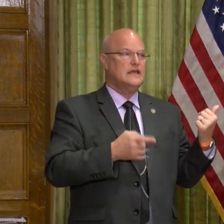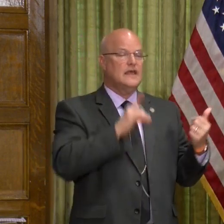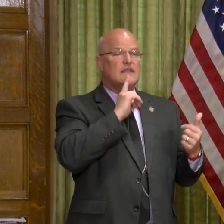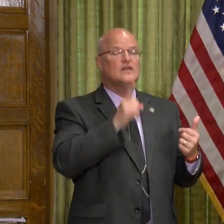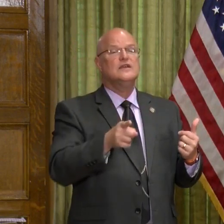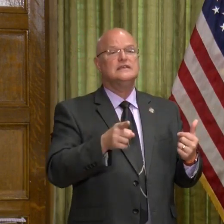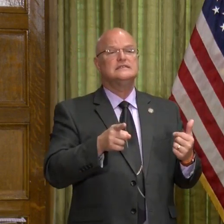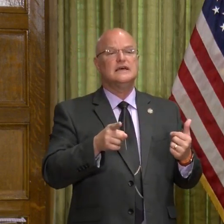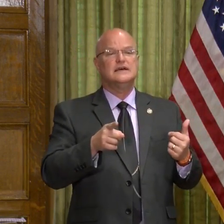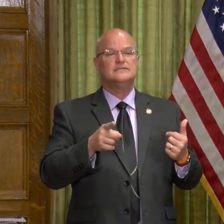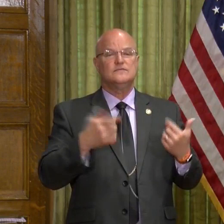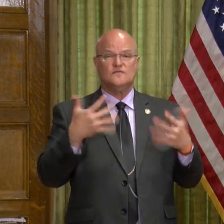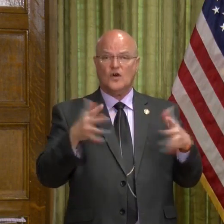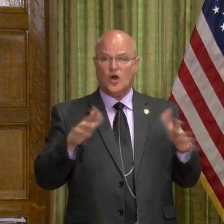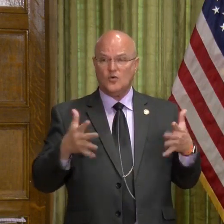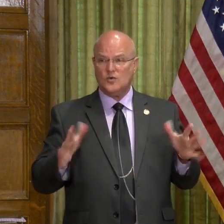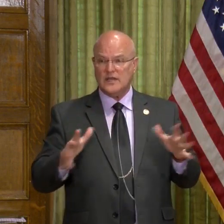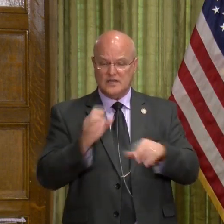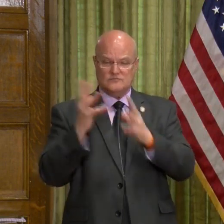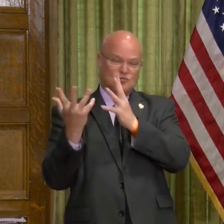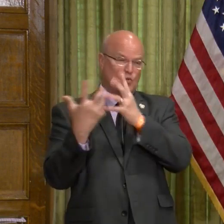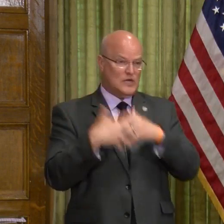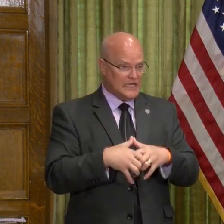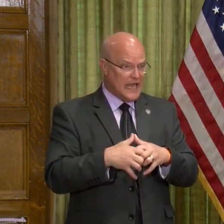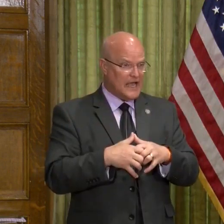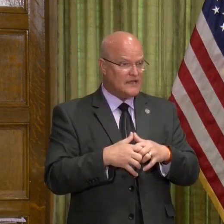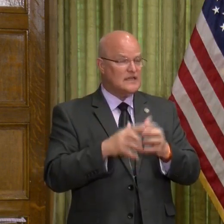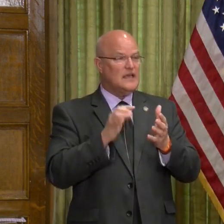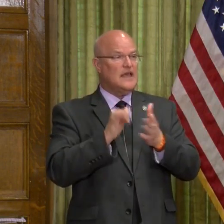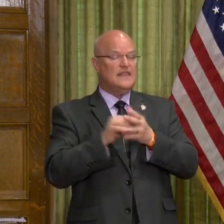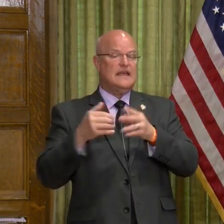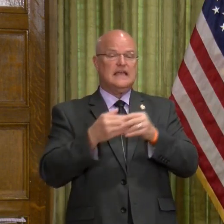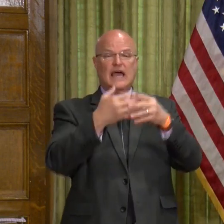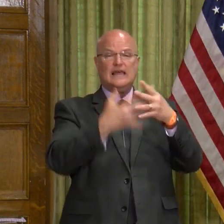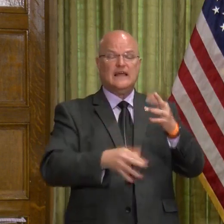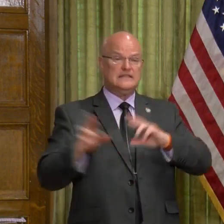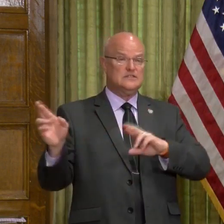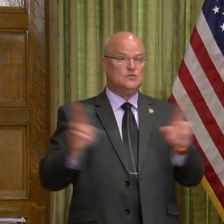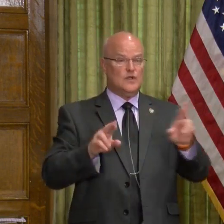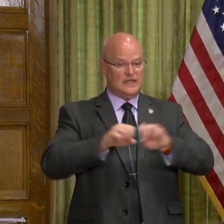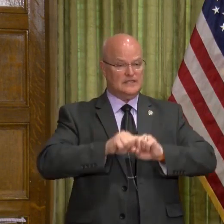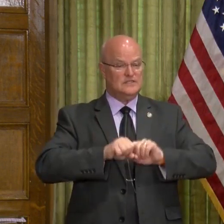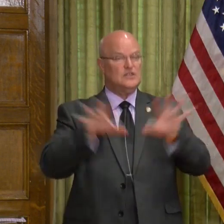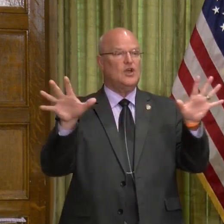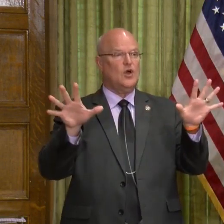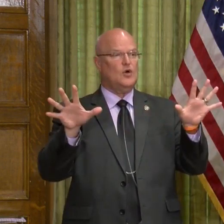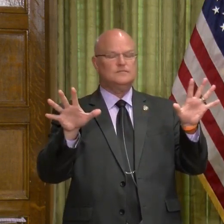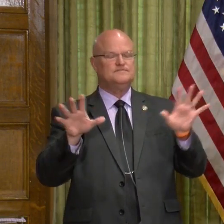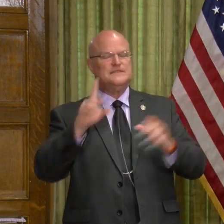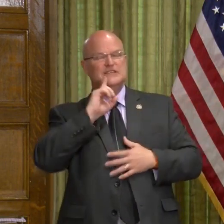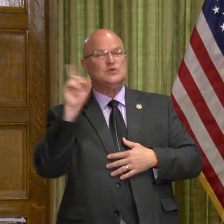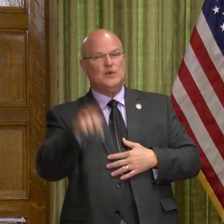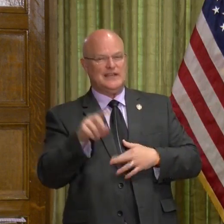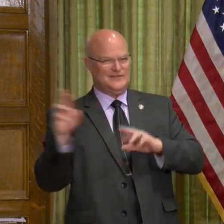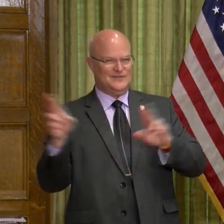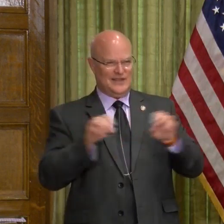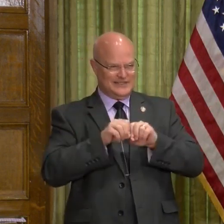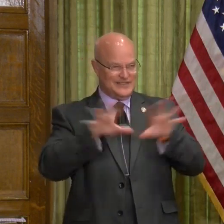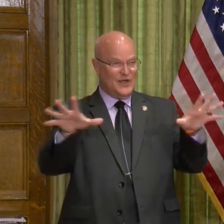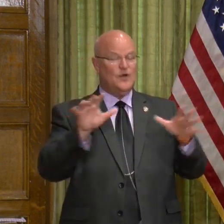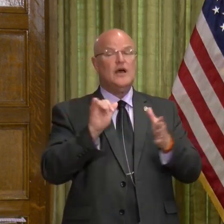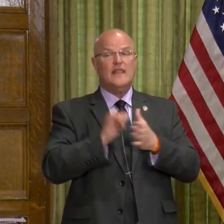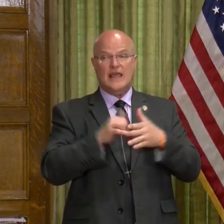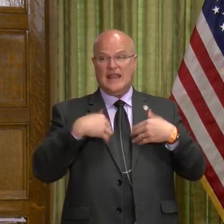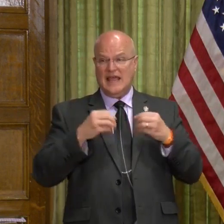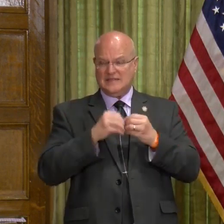There is a – we've already worked it out. The guideline is ready to go, excuse me, the directive. And so